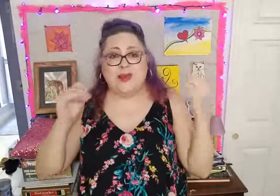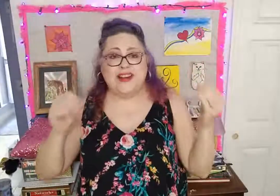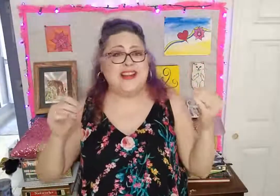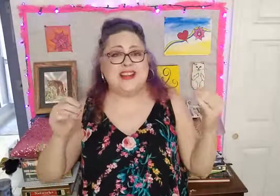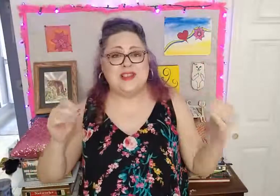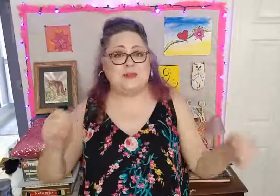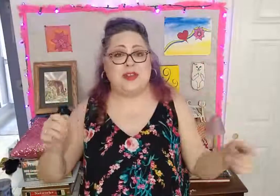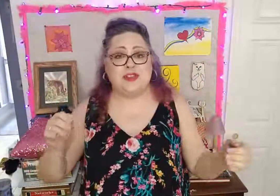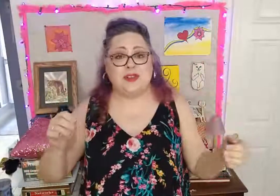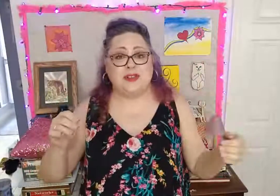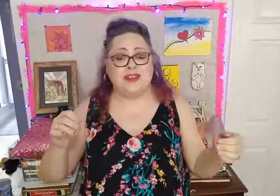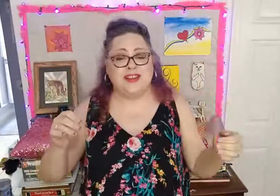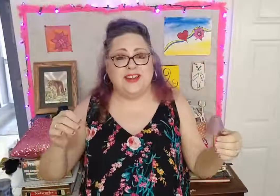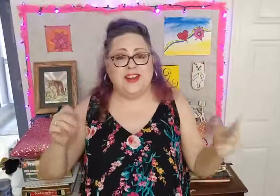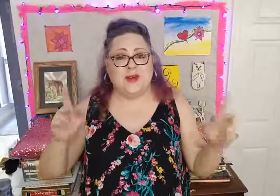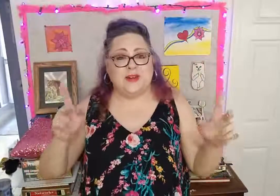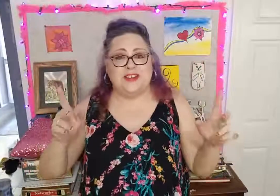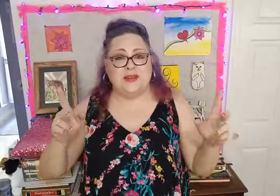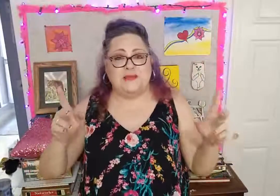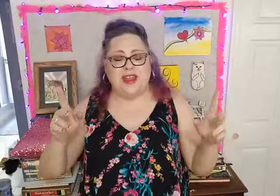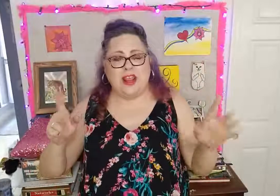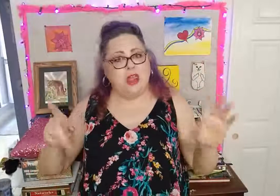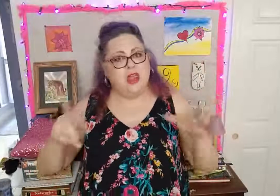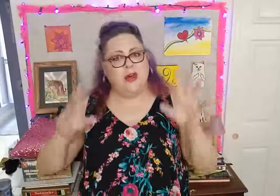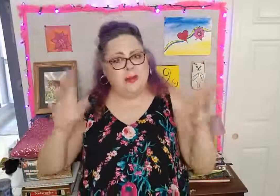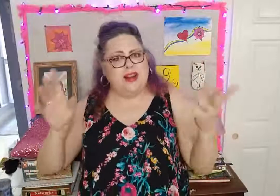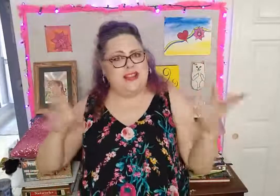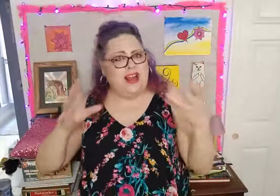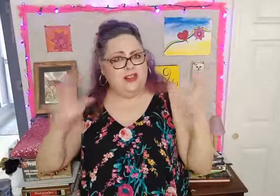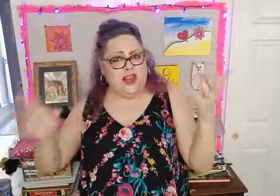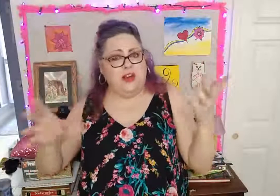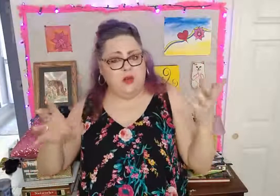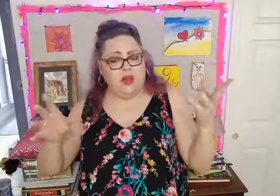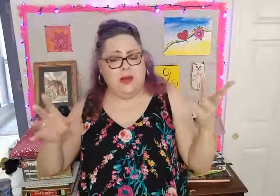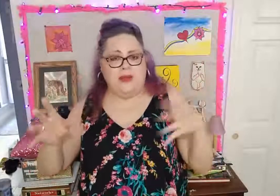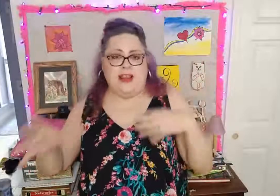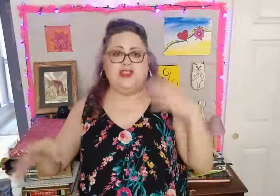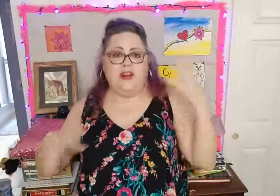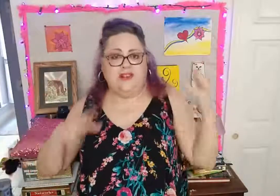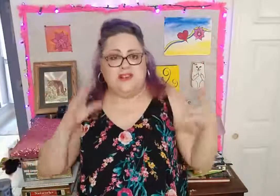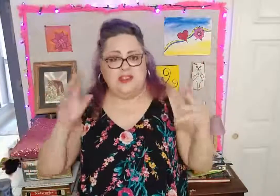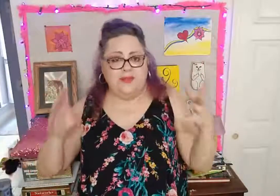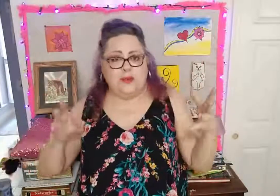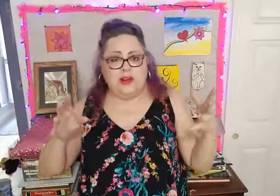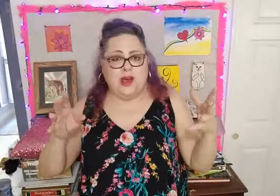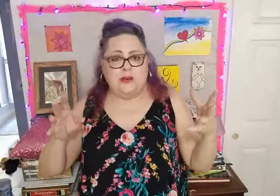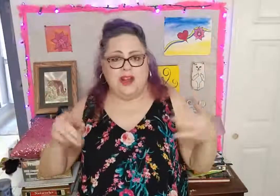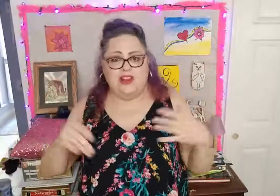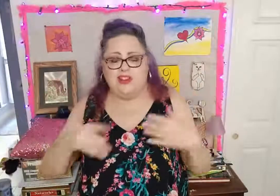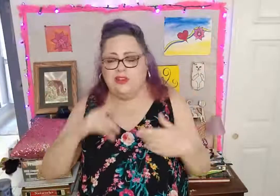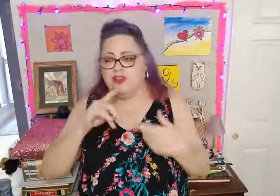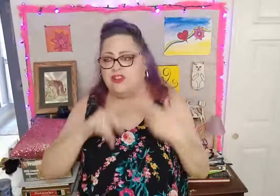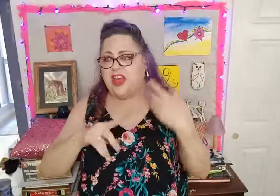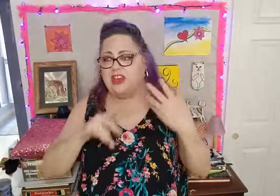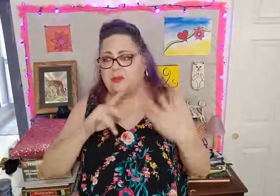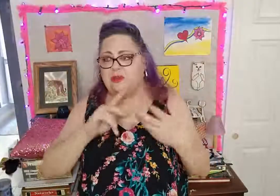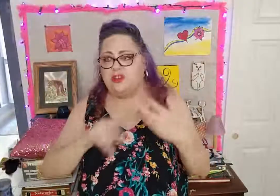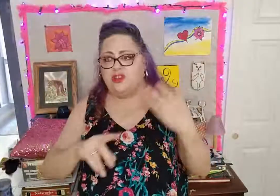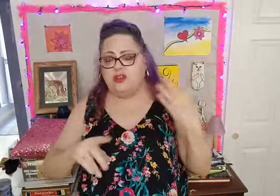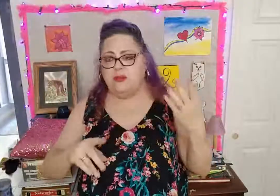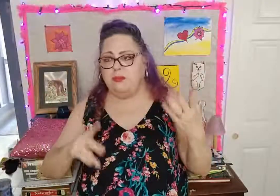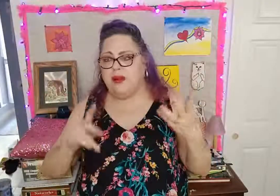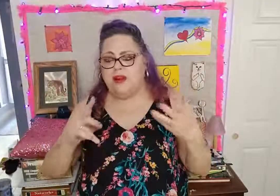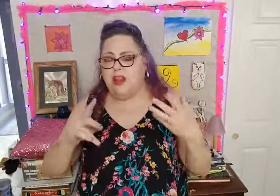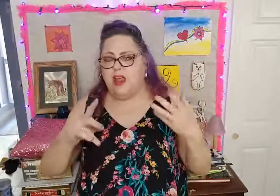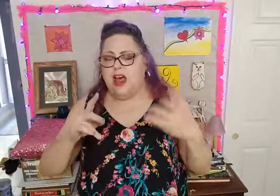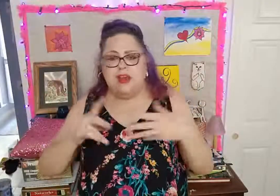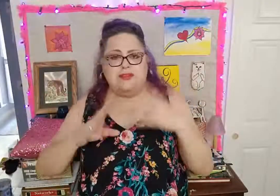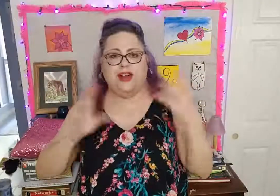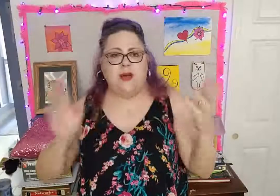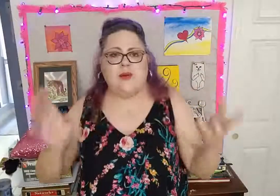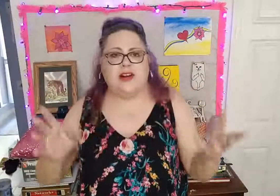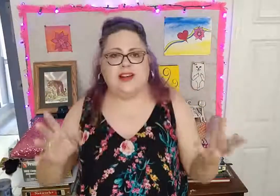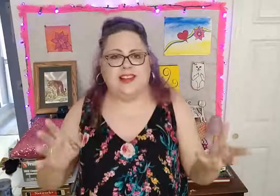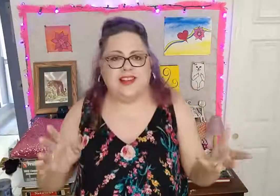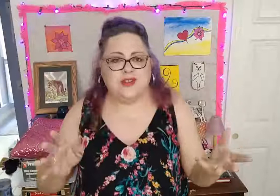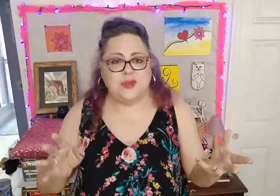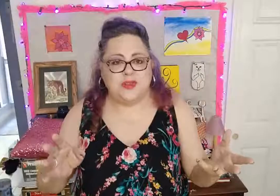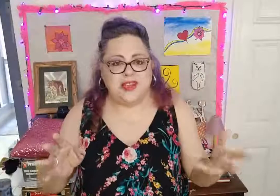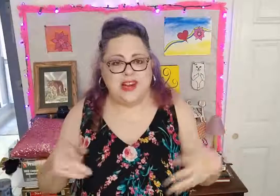Redneck Special or something, but it's actually a cool combination. It's a seafood combination. There's scallops and shrimp, and I forget what all else was in